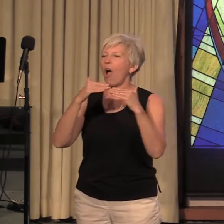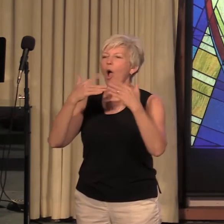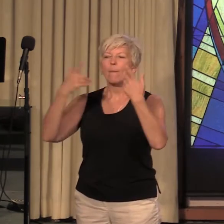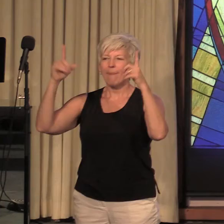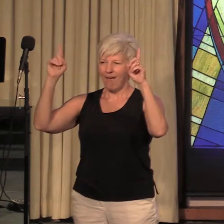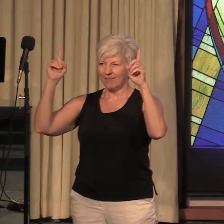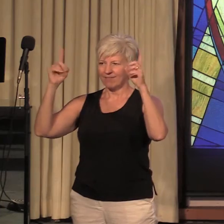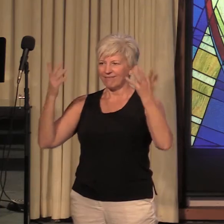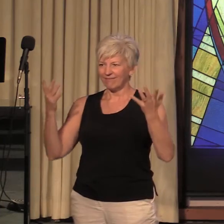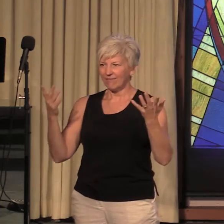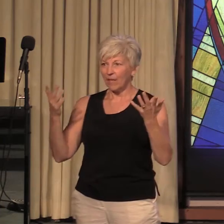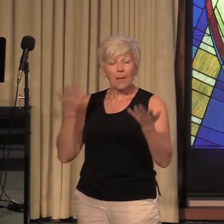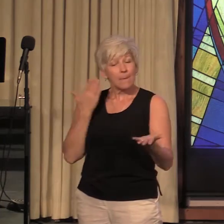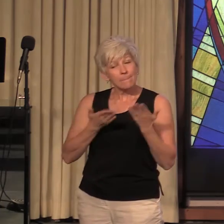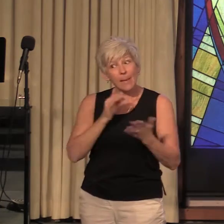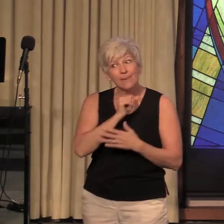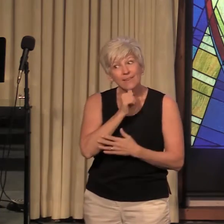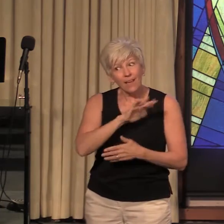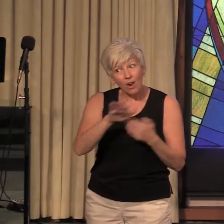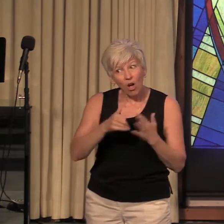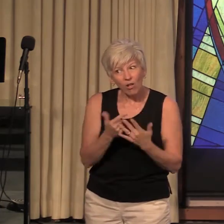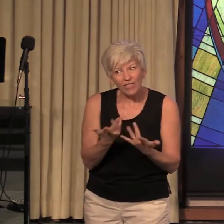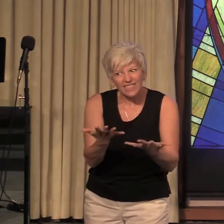Maybe not all the desires of our egos,